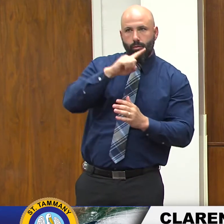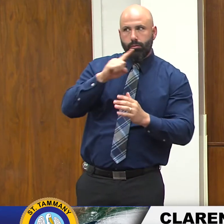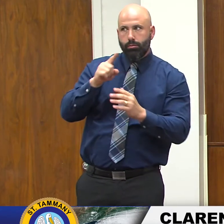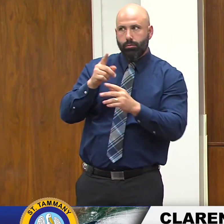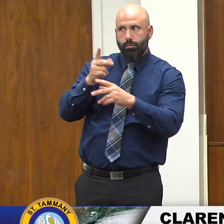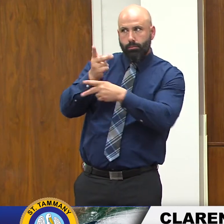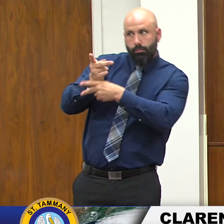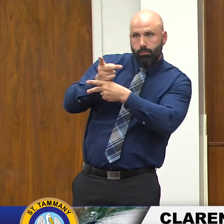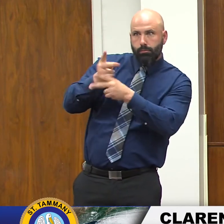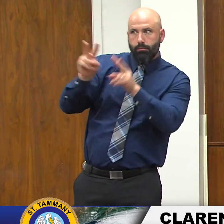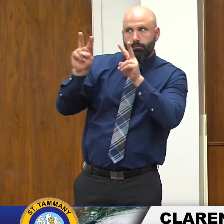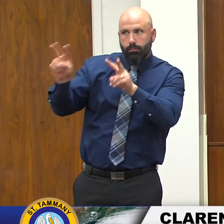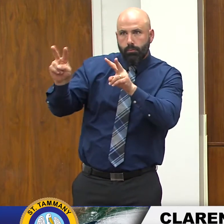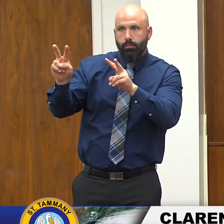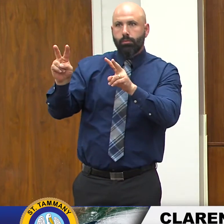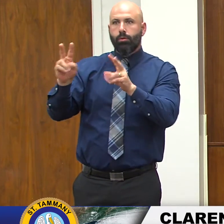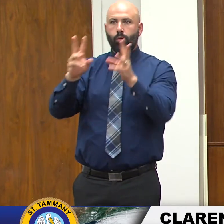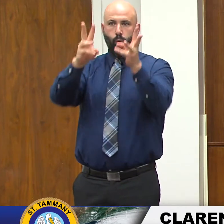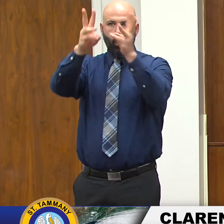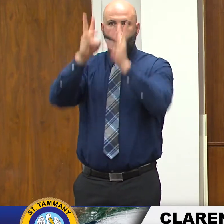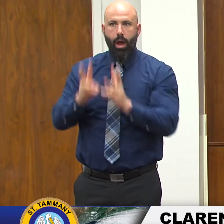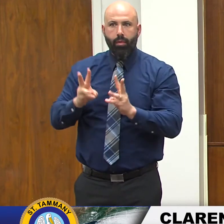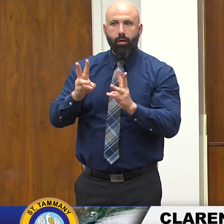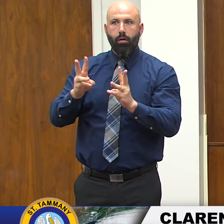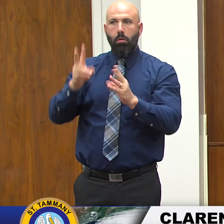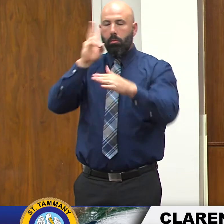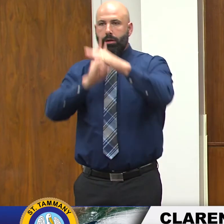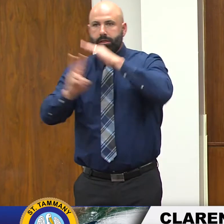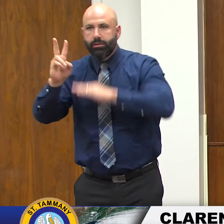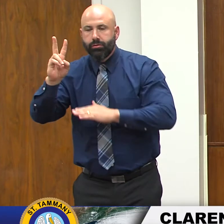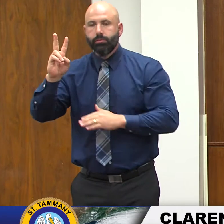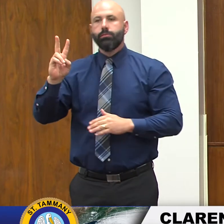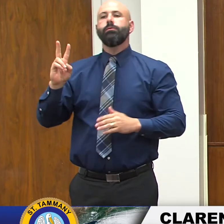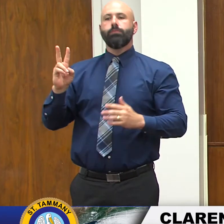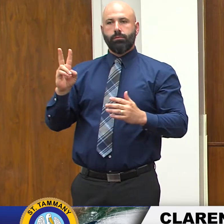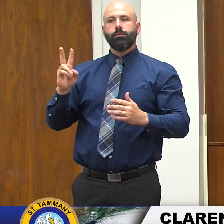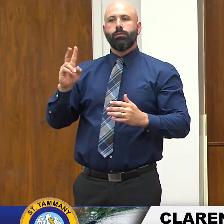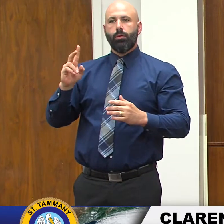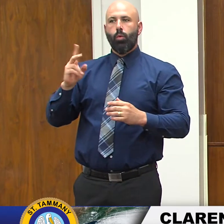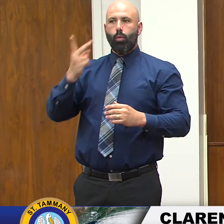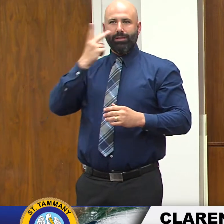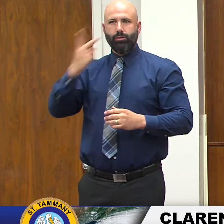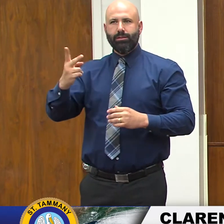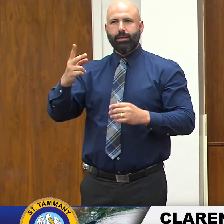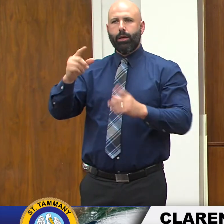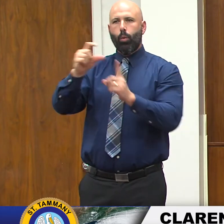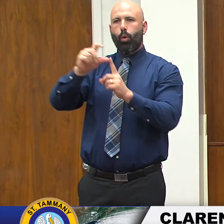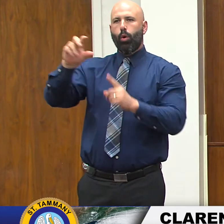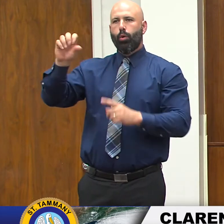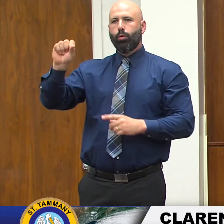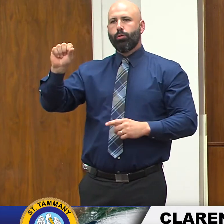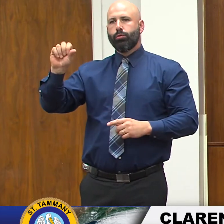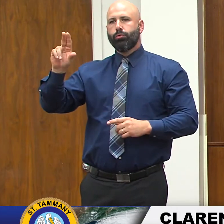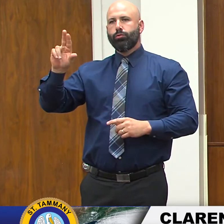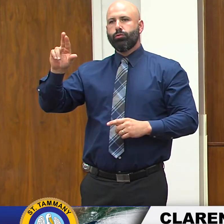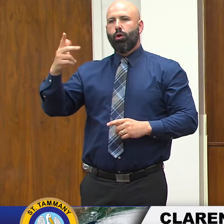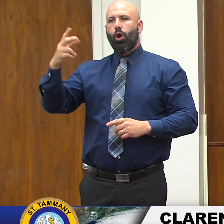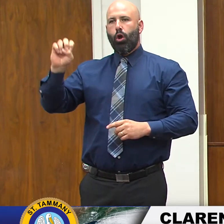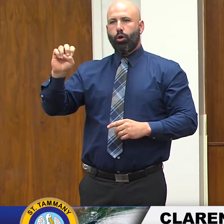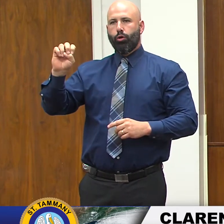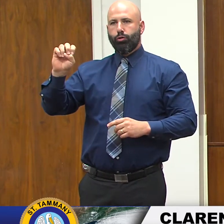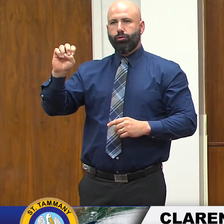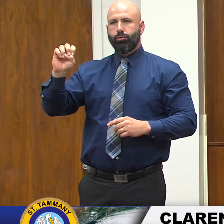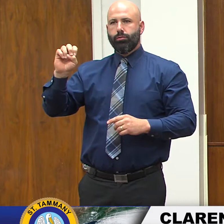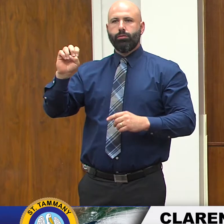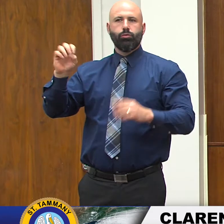as you look at the weather forecast you're looking you'll see that a lot of that when you say storm surge the maximum on Lake Pontchartrain is